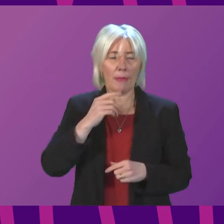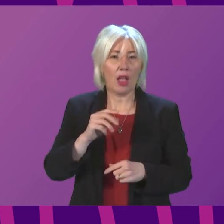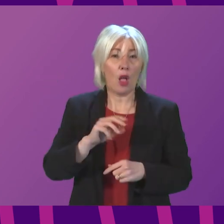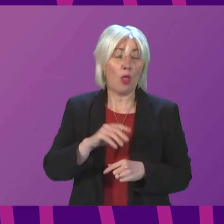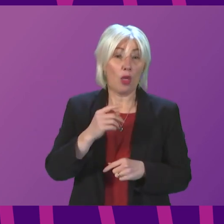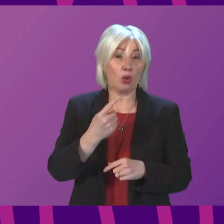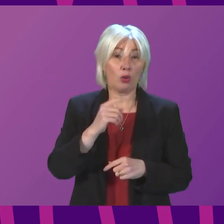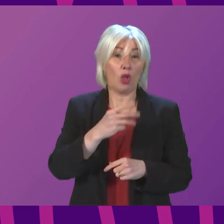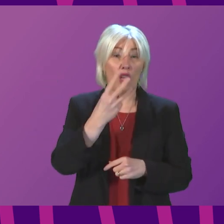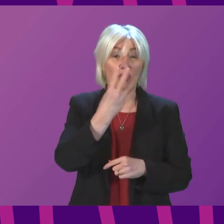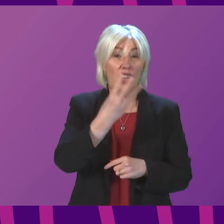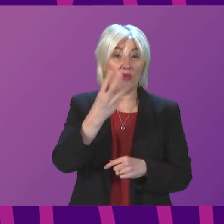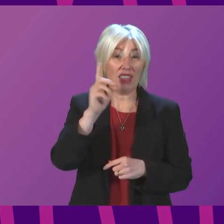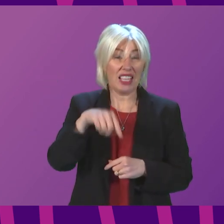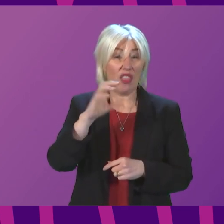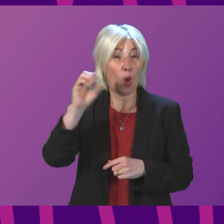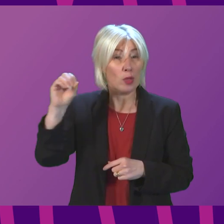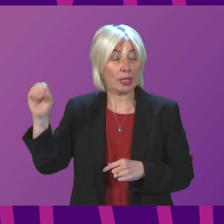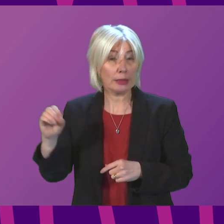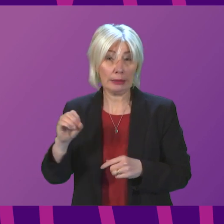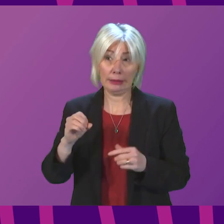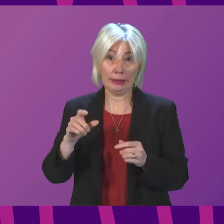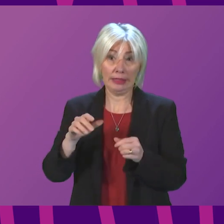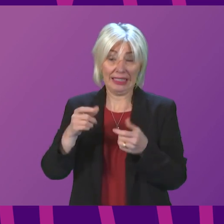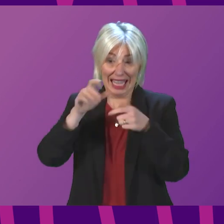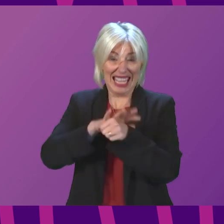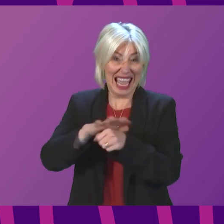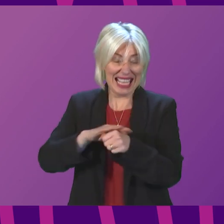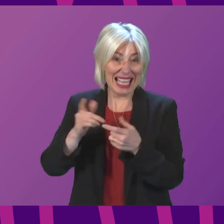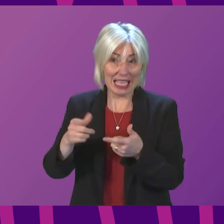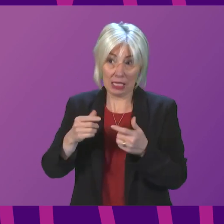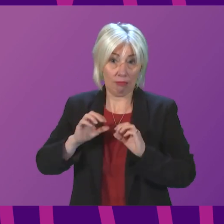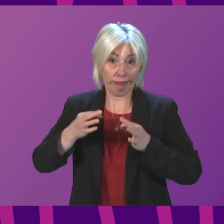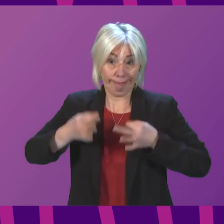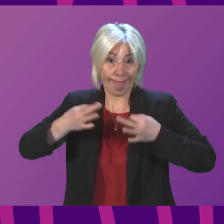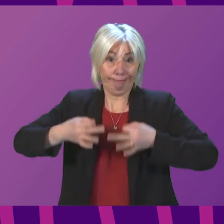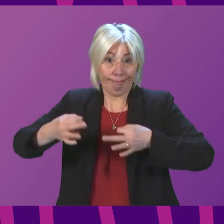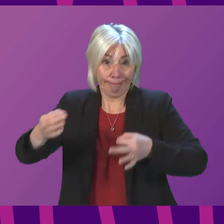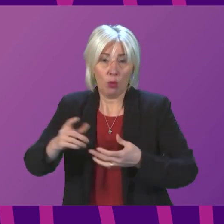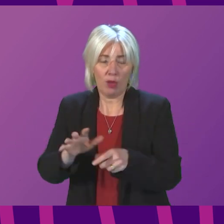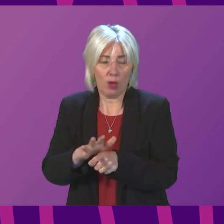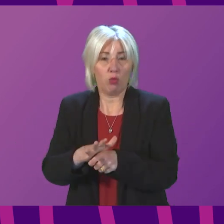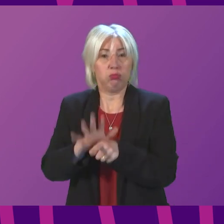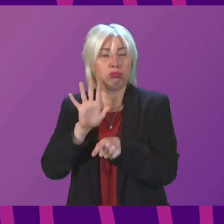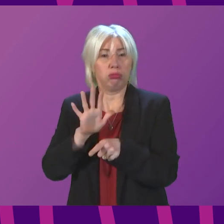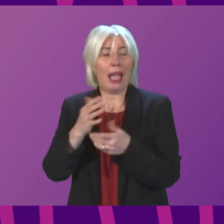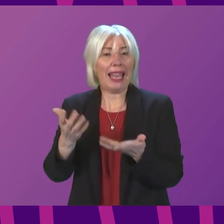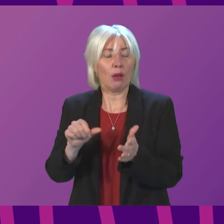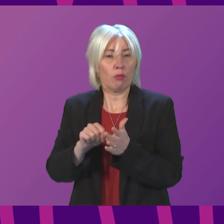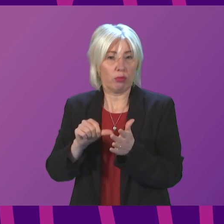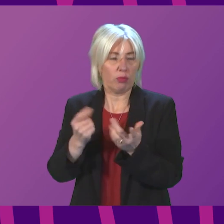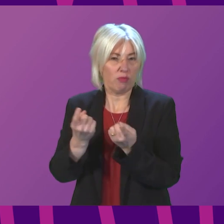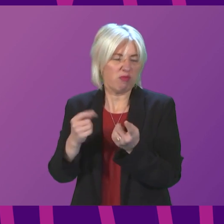,000 summary trials outstanding, these dedicated courts would ease pressure on the court system, has been said, but they would require additional